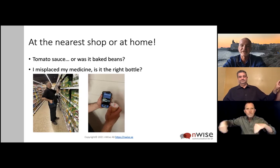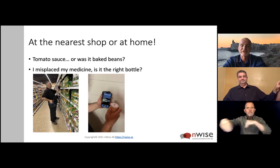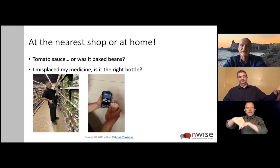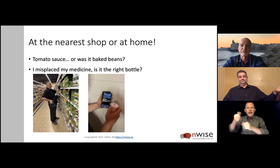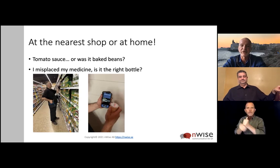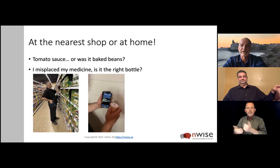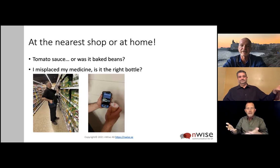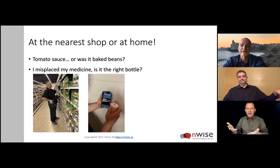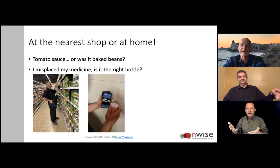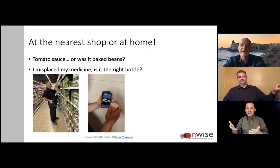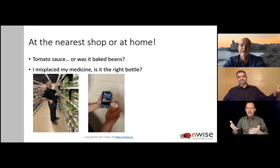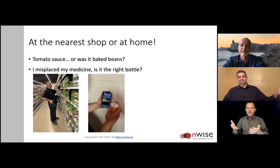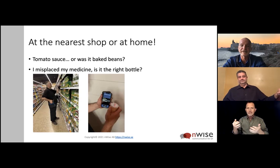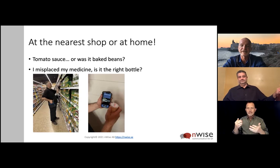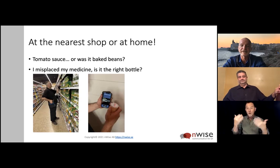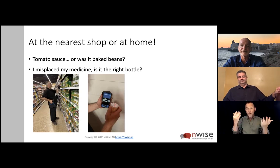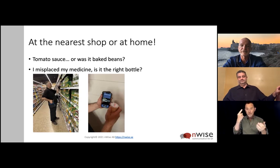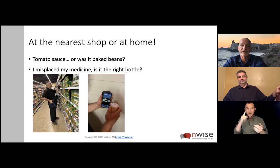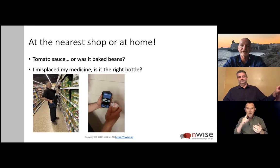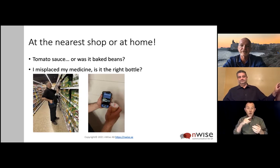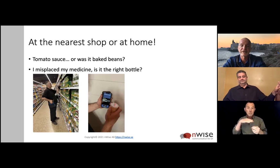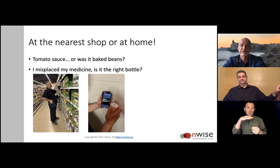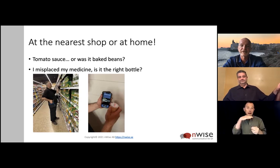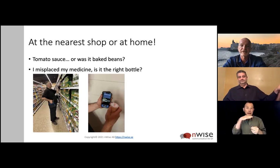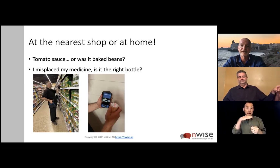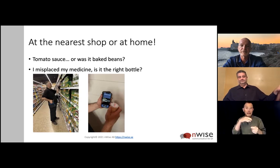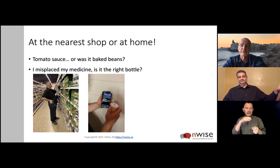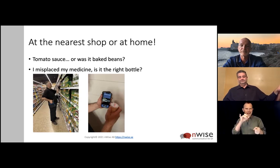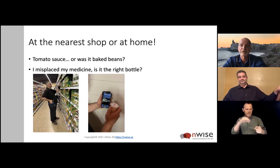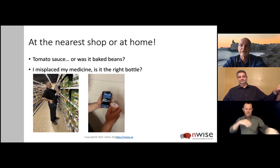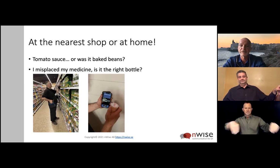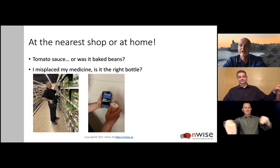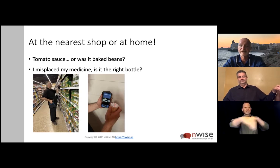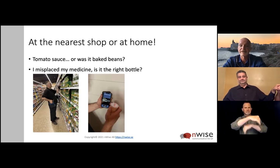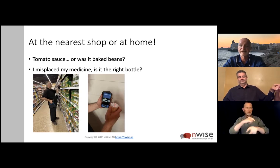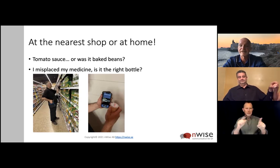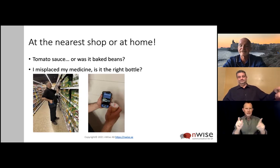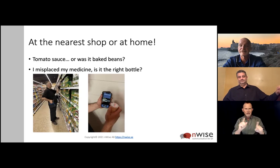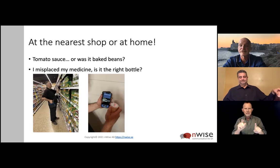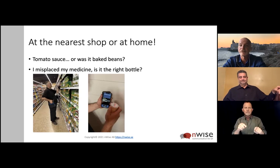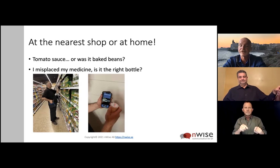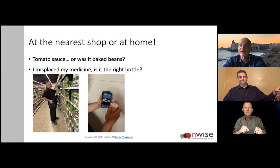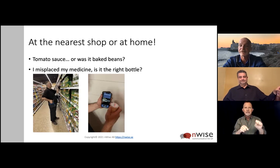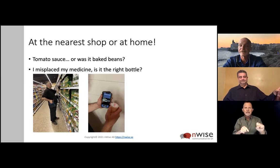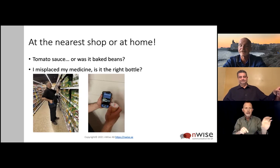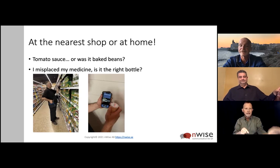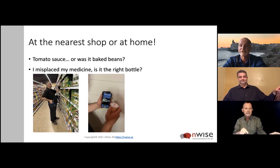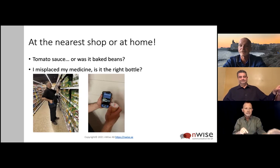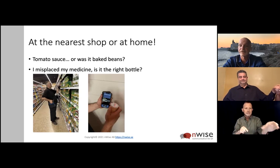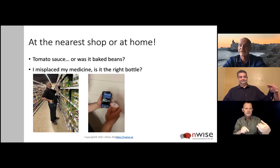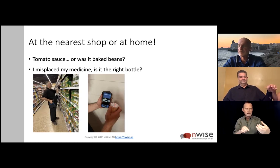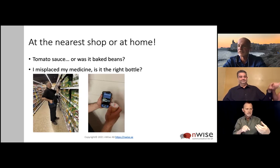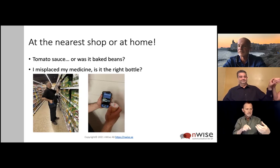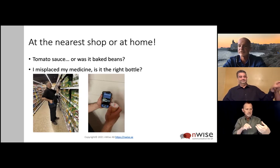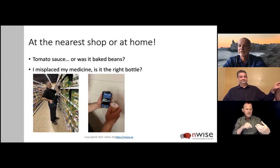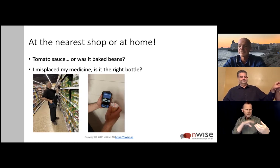And for Brian, he can, for instance, pick up a can and then show to his assistant, is this the